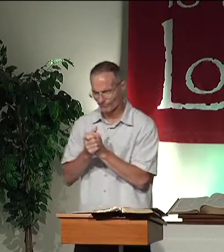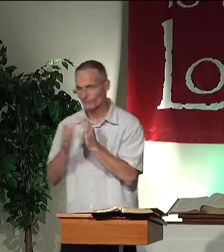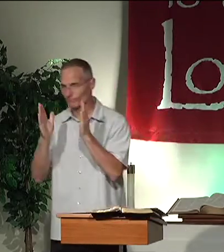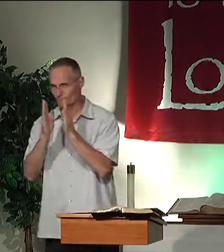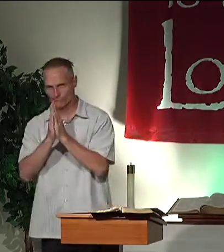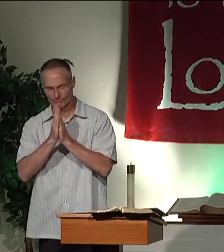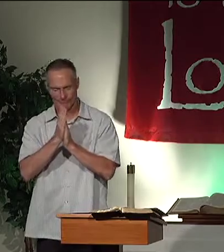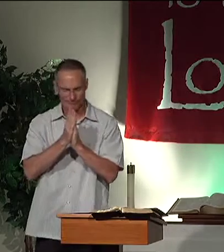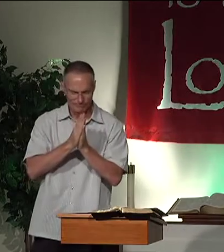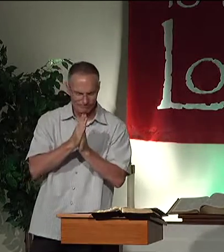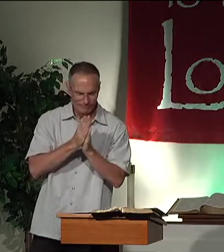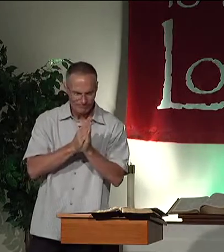Let's pray.